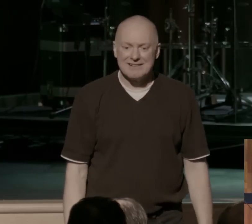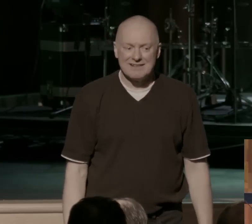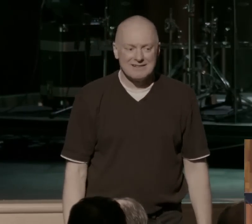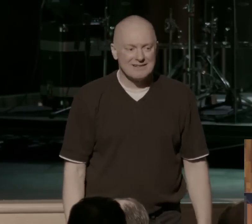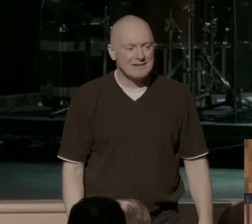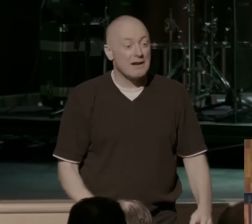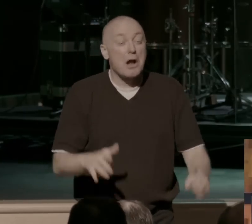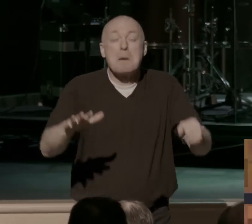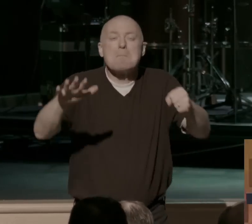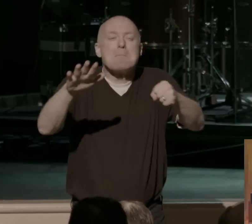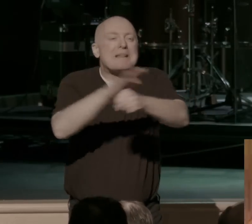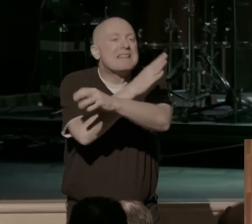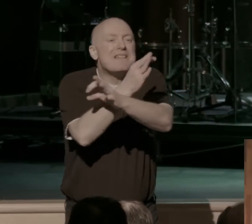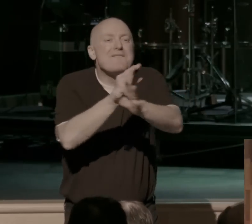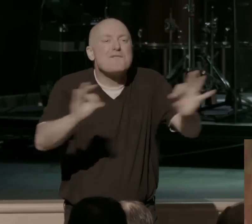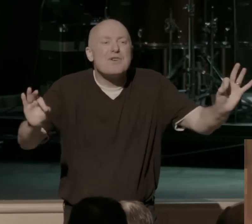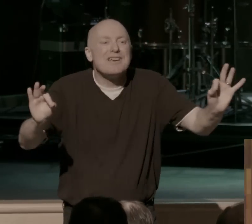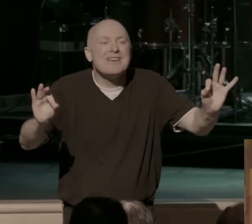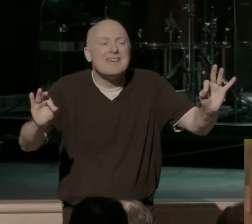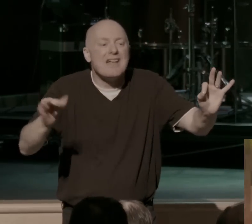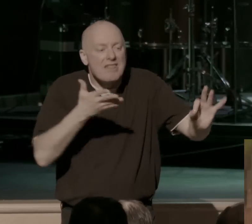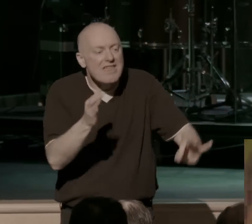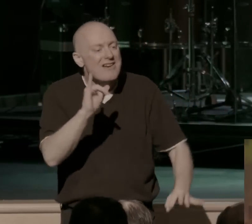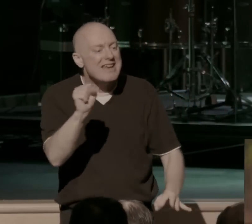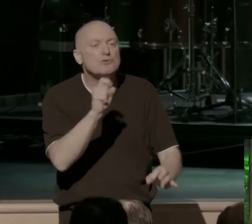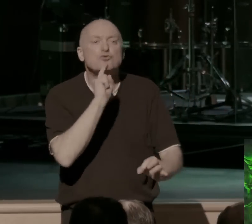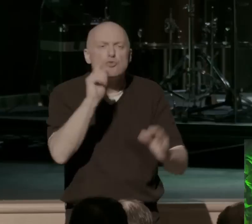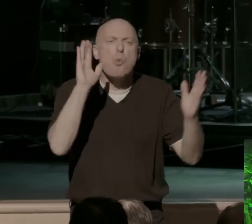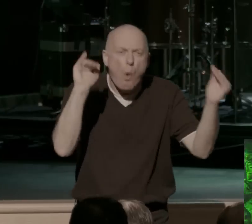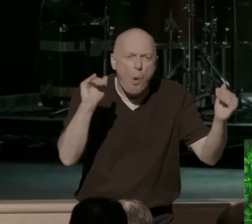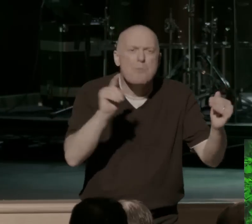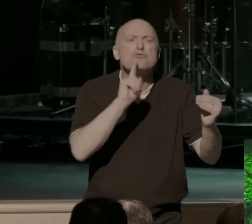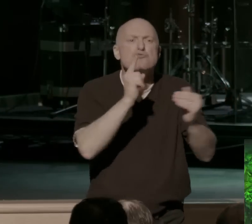Totally free. There's true hope. There's, there's true freedom.